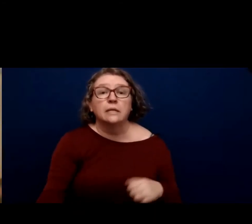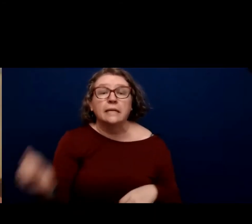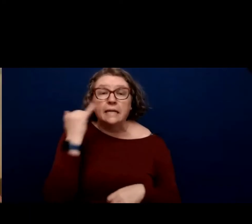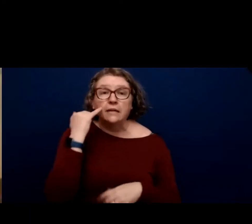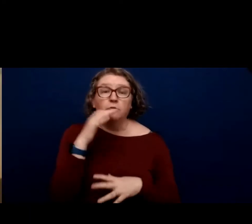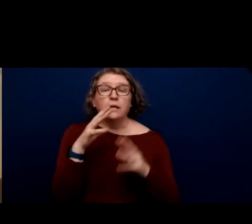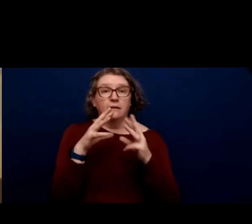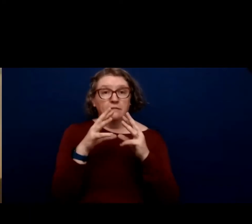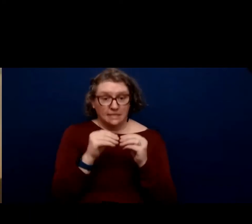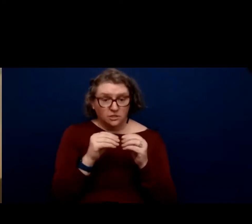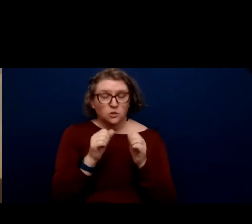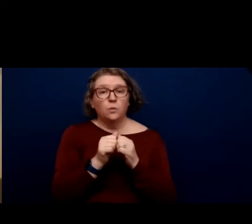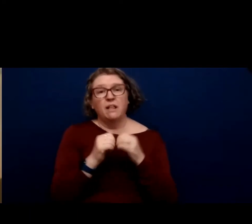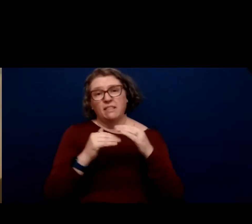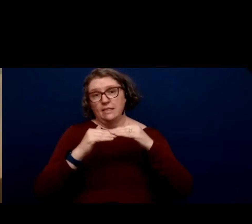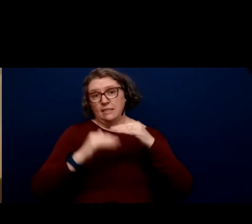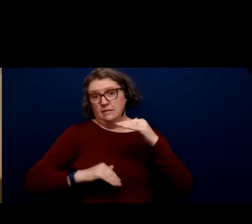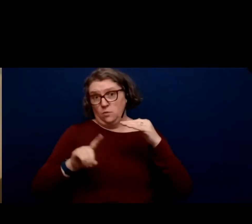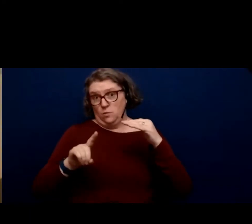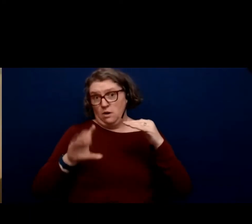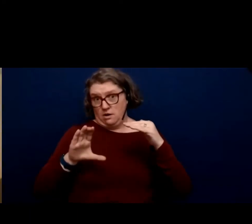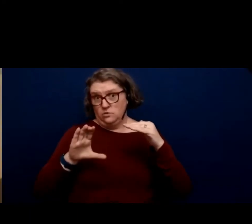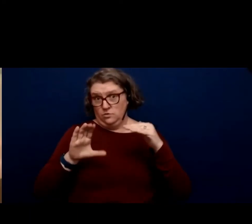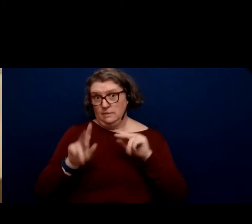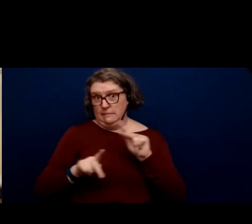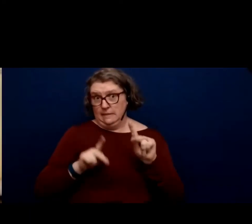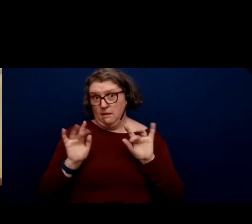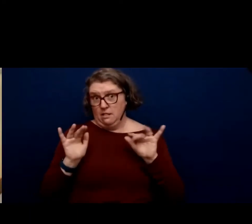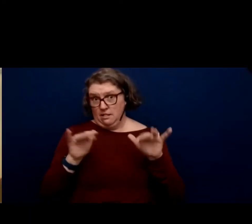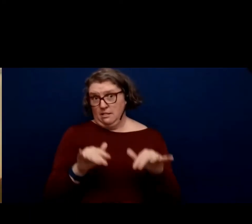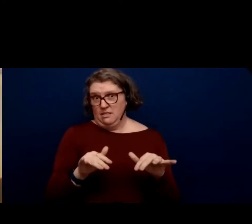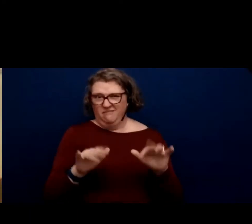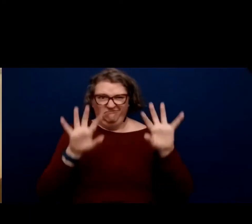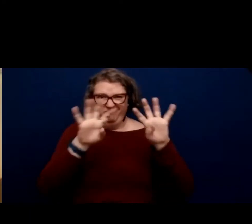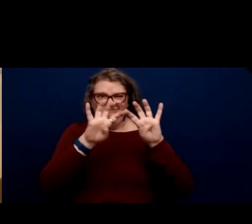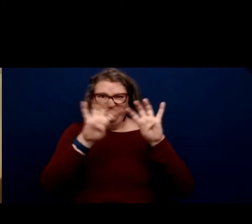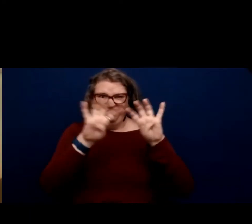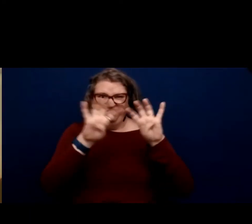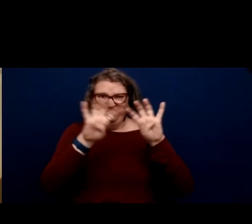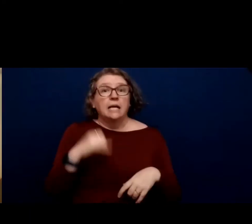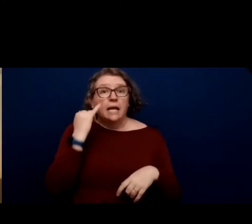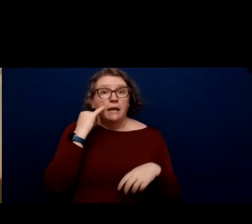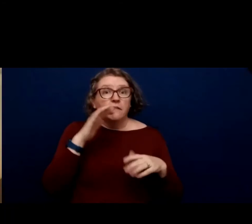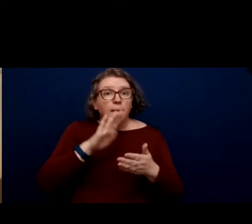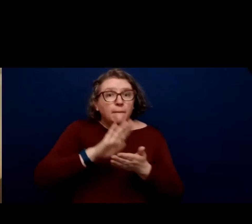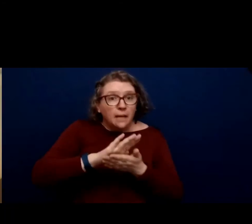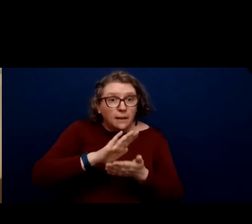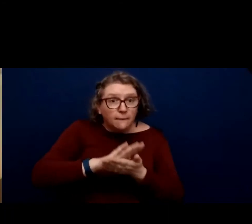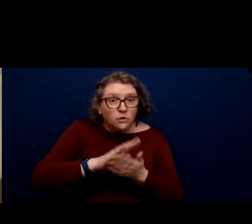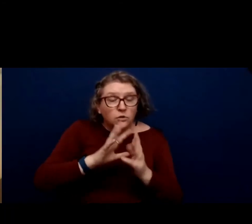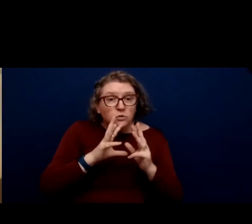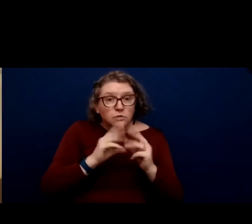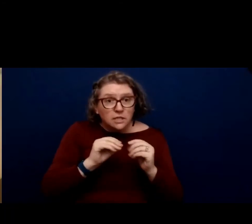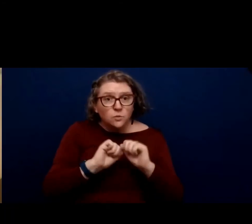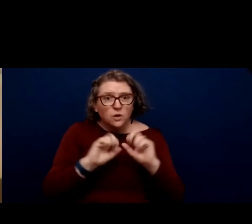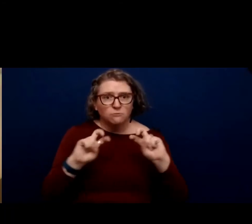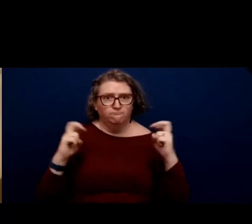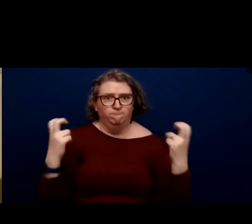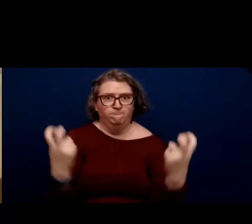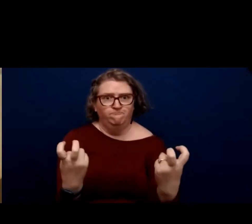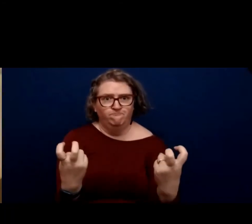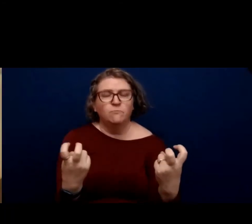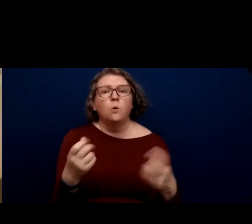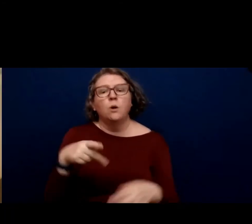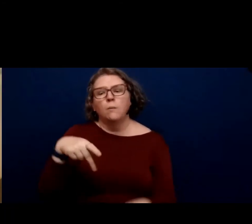the paper sessions, the round tables where you cluster around a table, or the poster